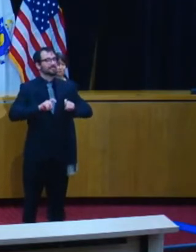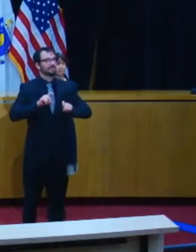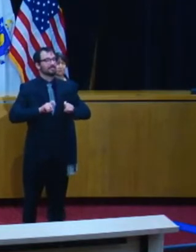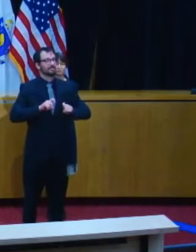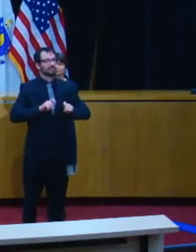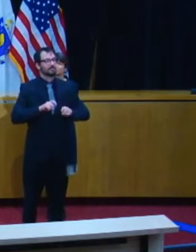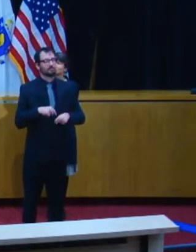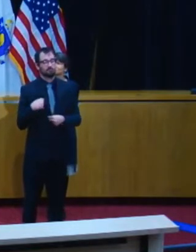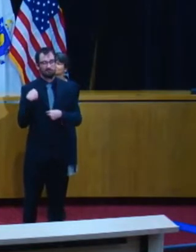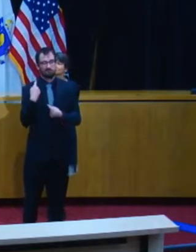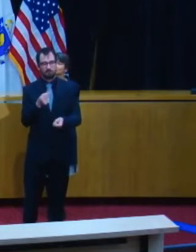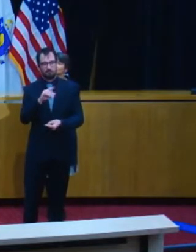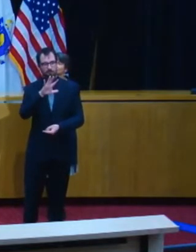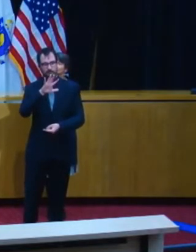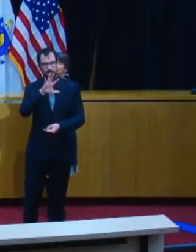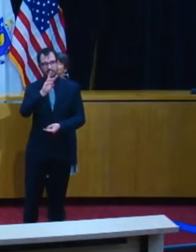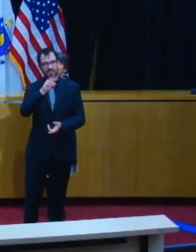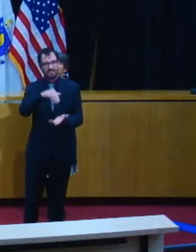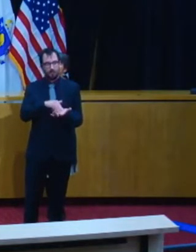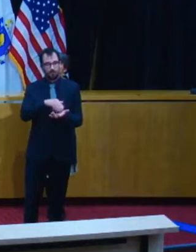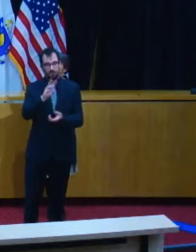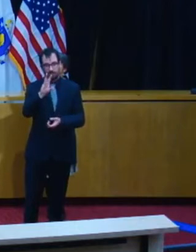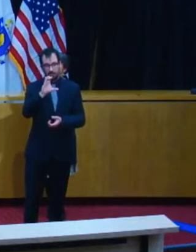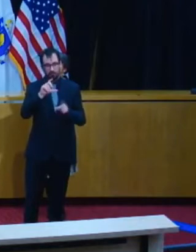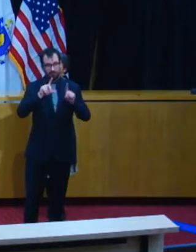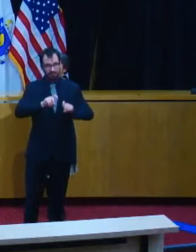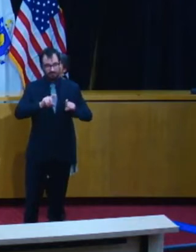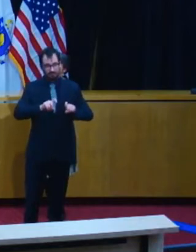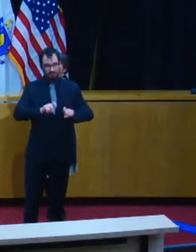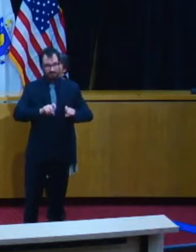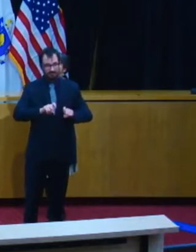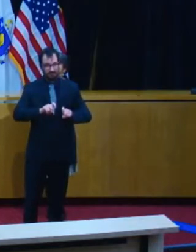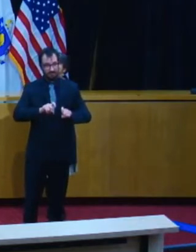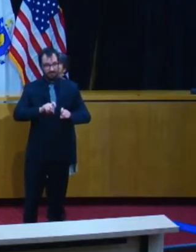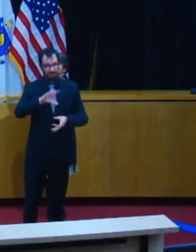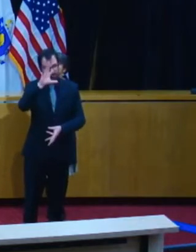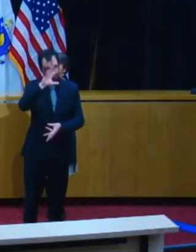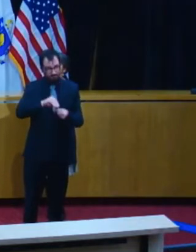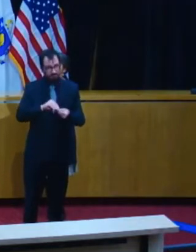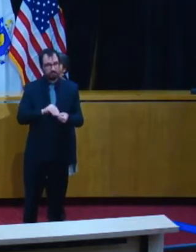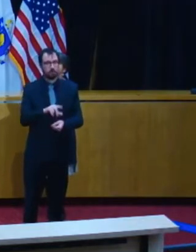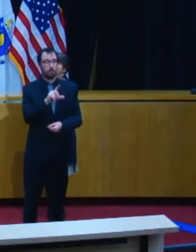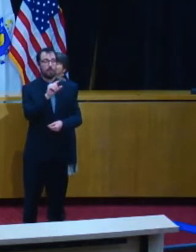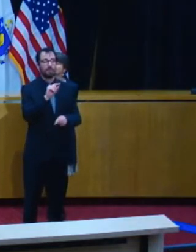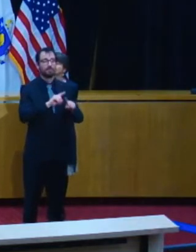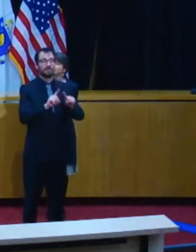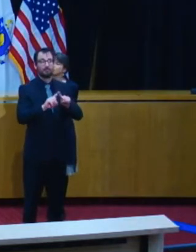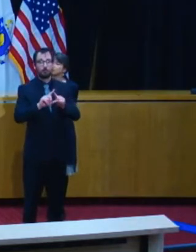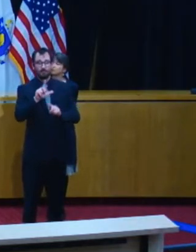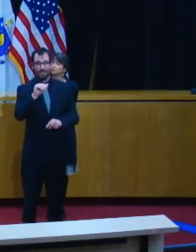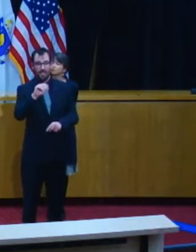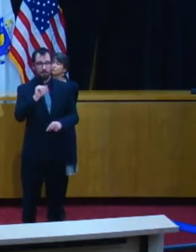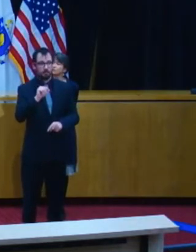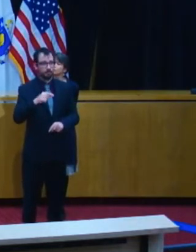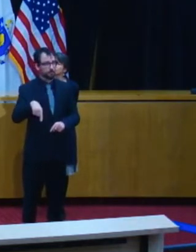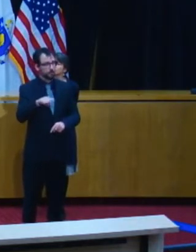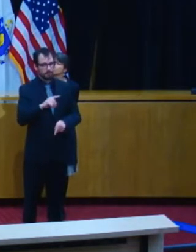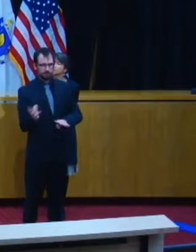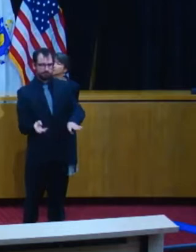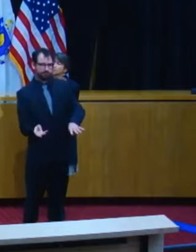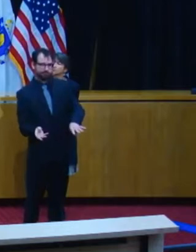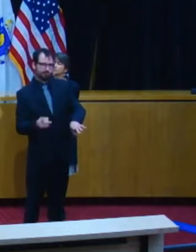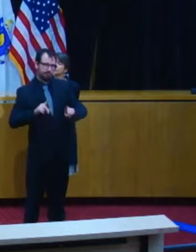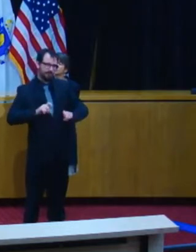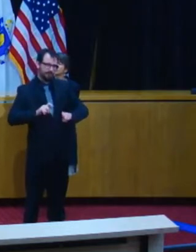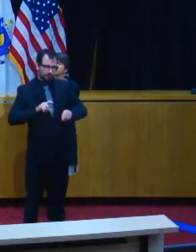to 20 labs conducting tests, and as many know, we set a goal about 10 days ago to complete 3,500 tests a